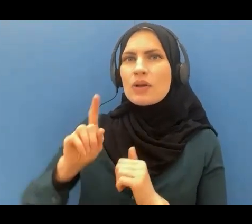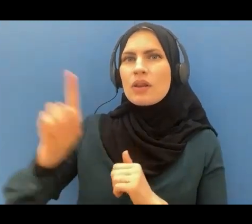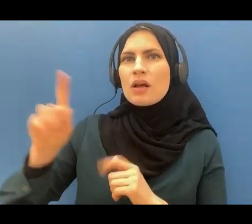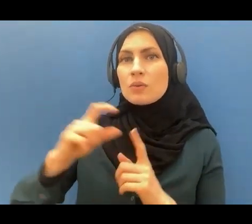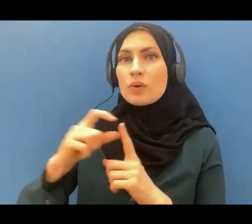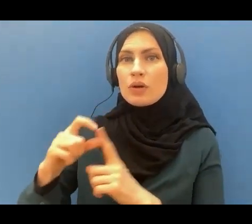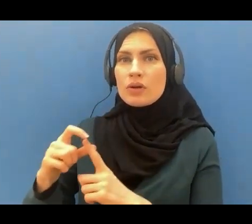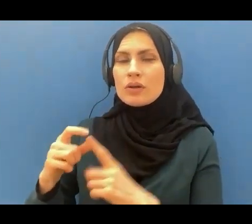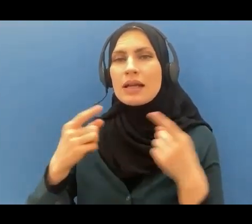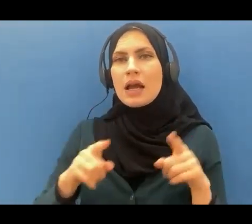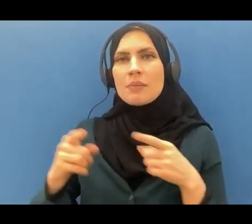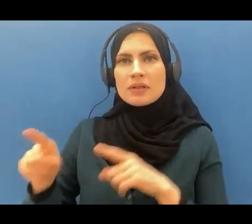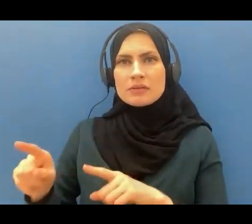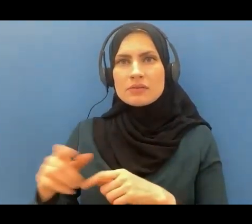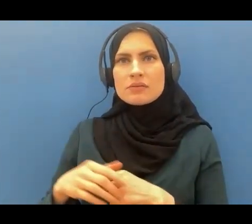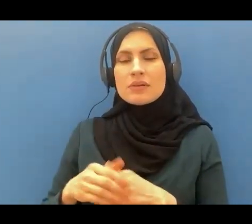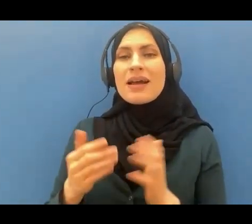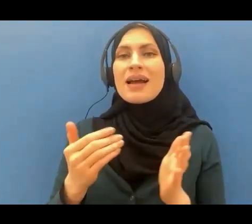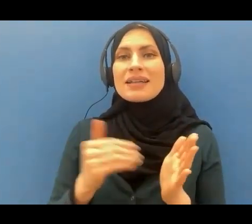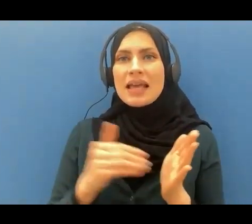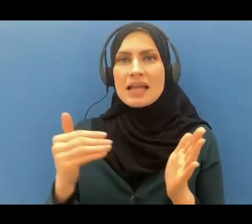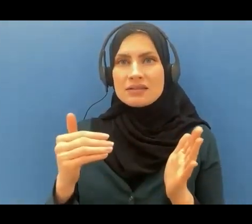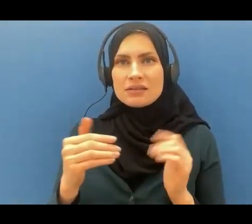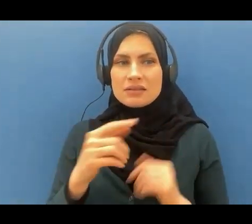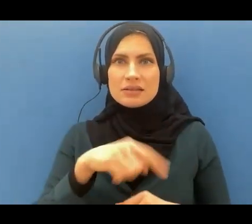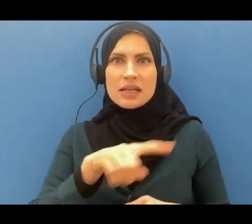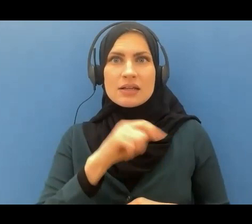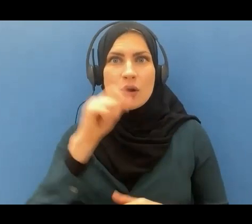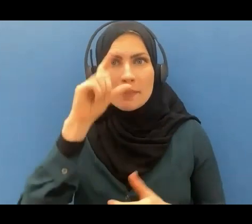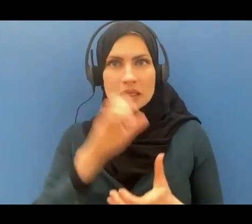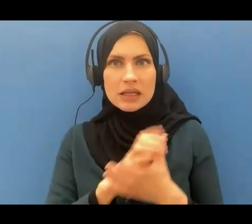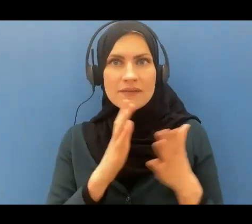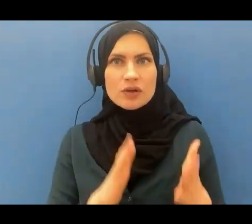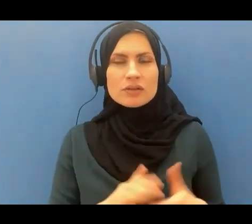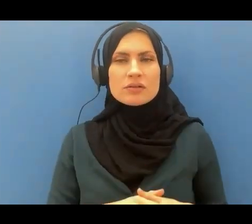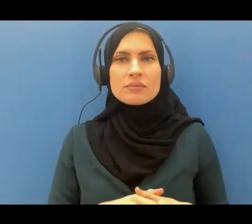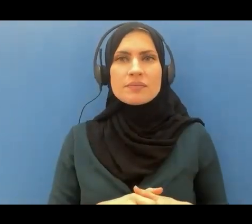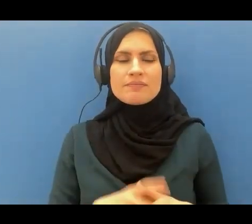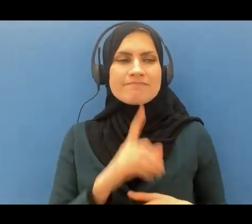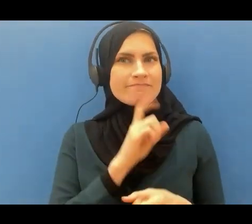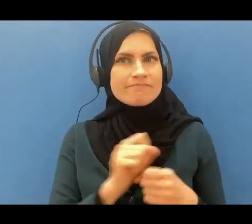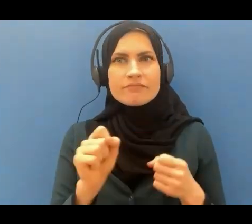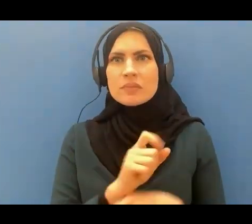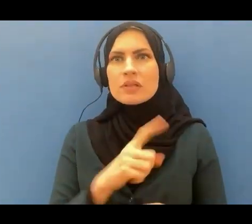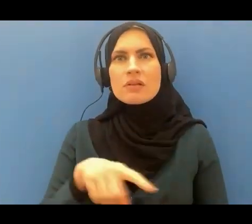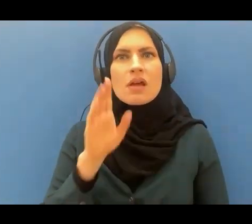pass against the disbelievers that indeed they will be the companions